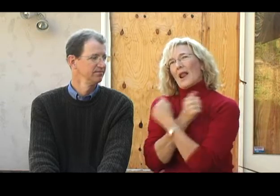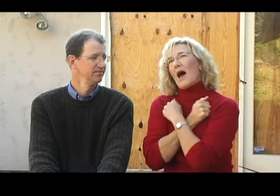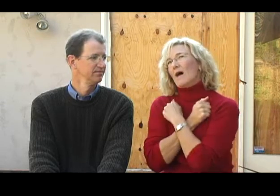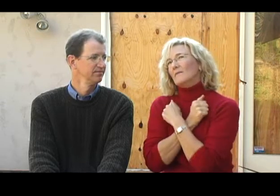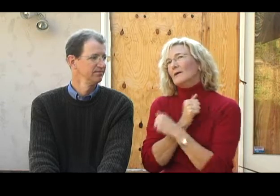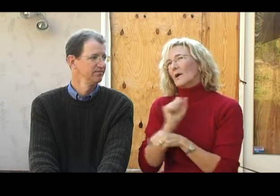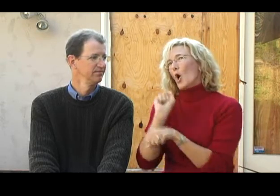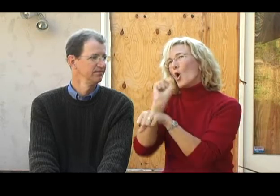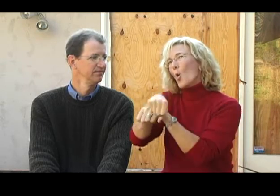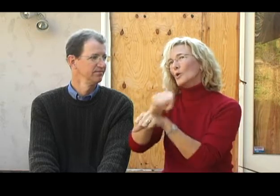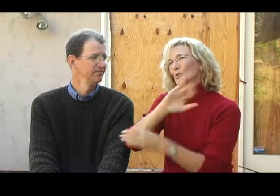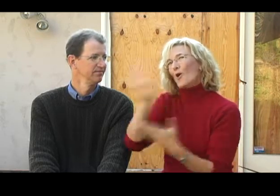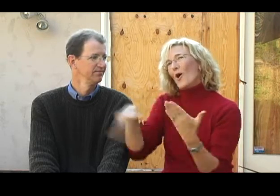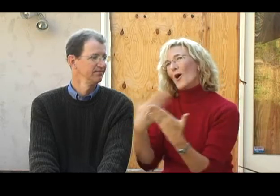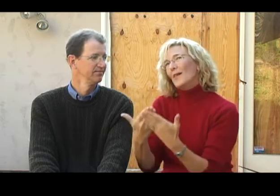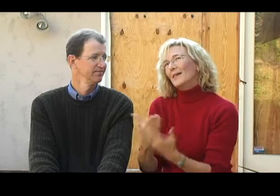love conquers all